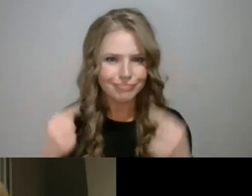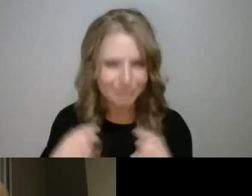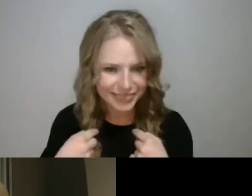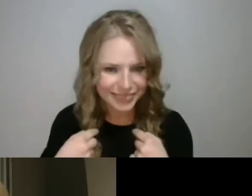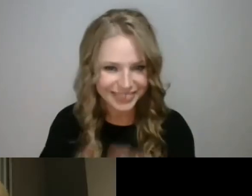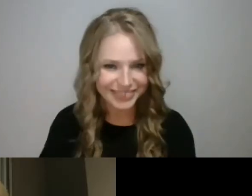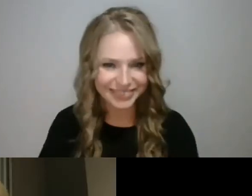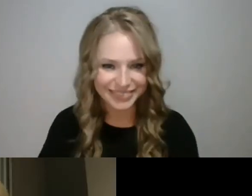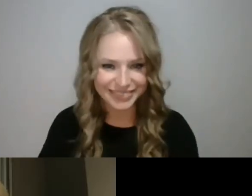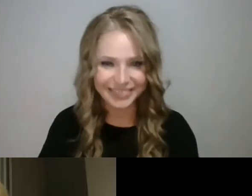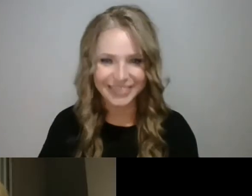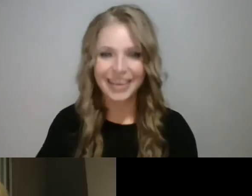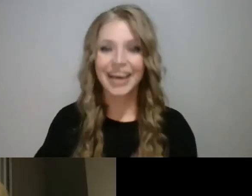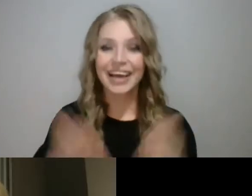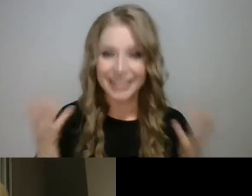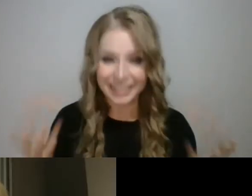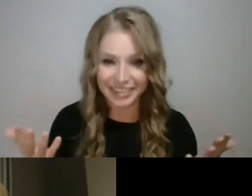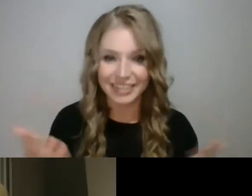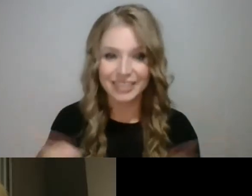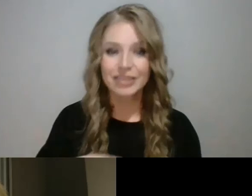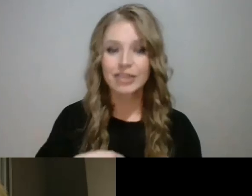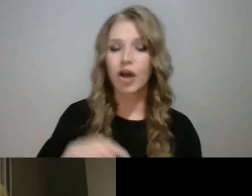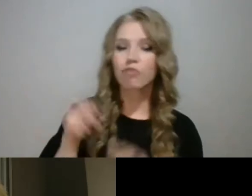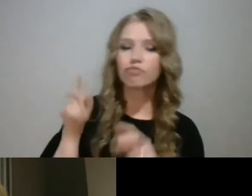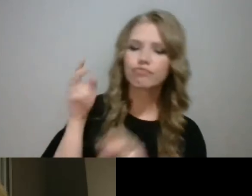two, you know, paid attention to me.